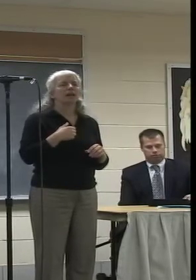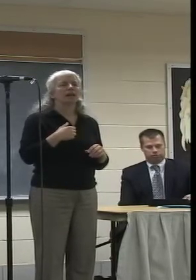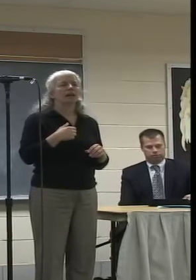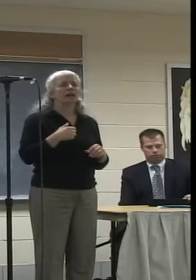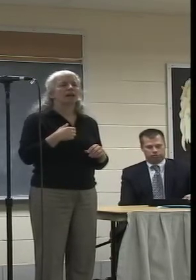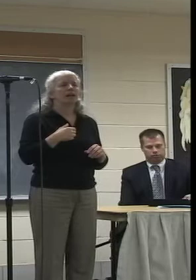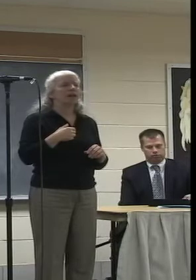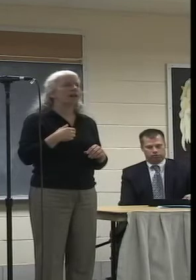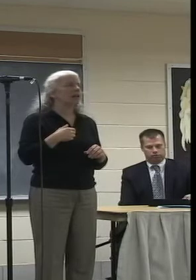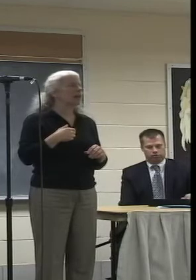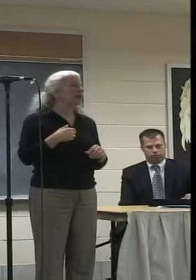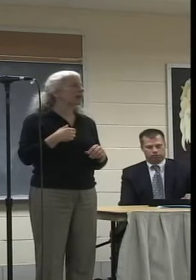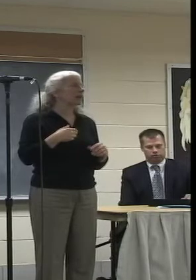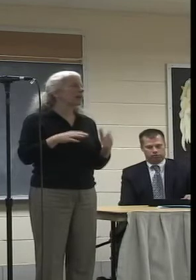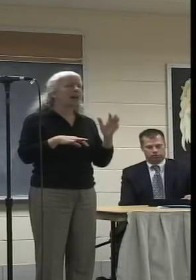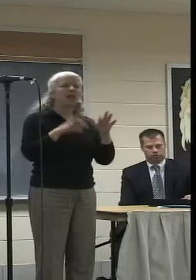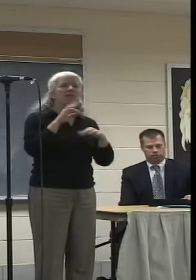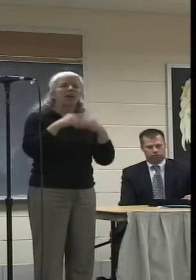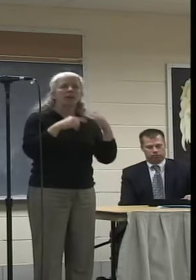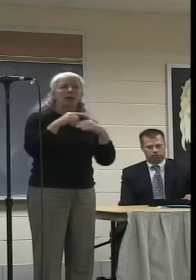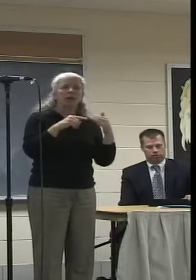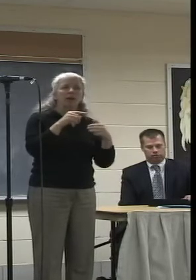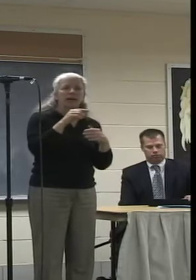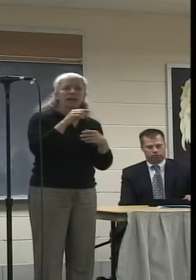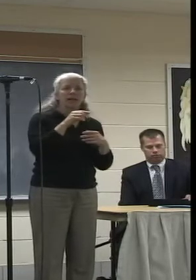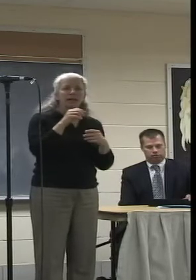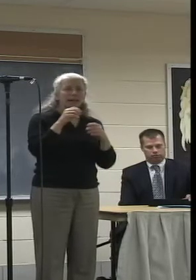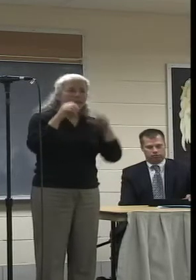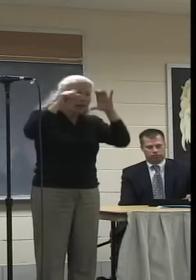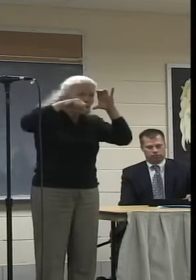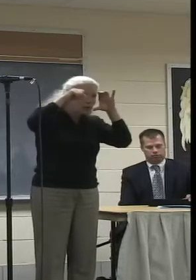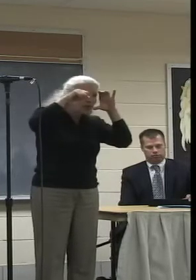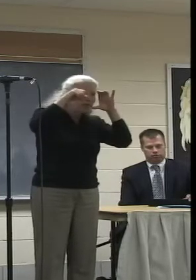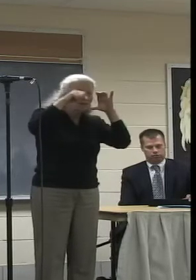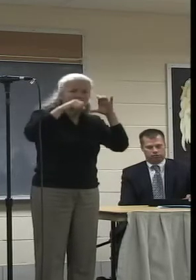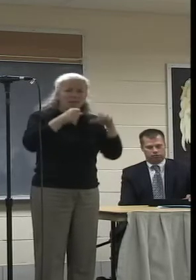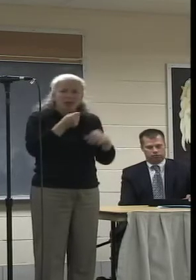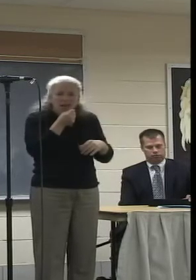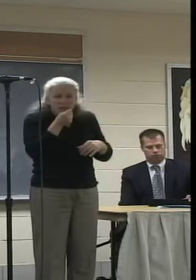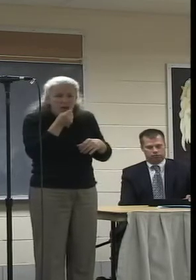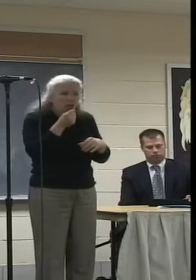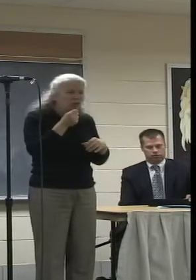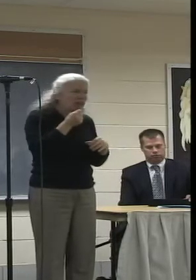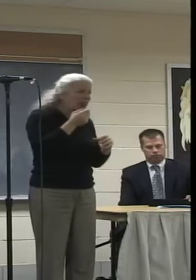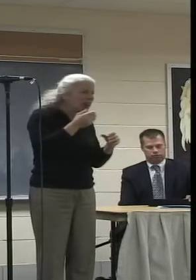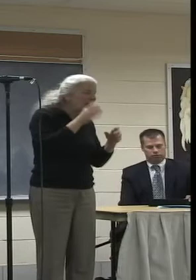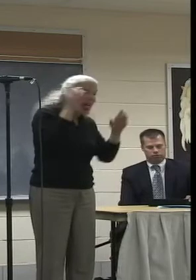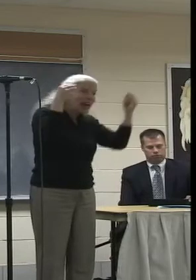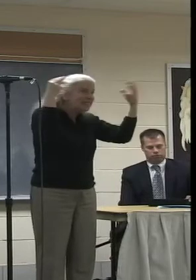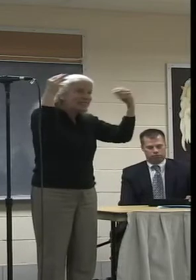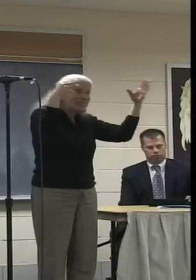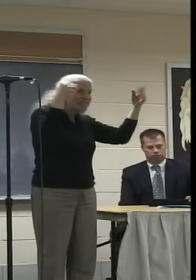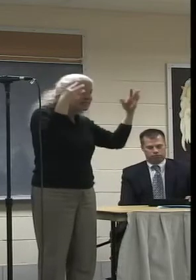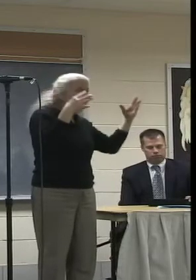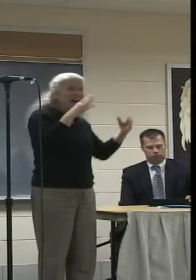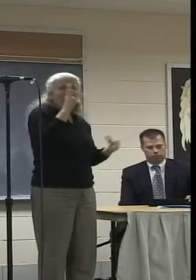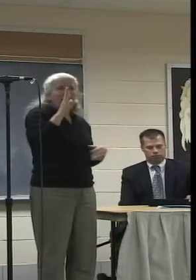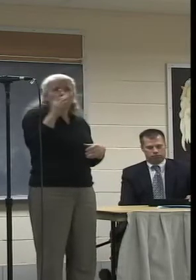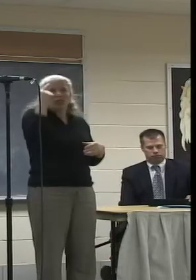of cameras and microphones and light equipment that I had never really dreamed of ever being able to use.